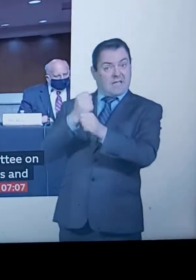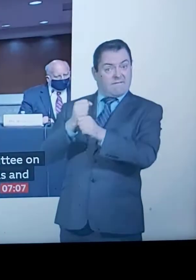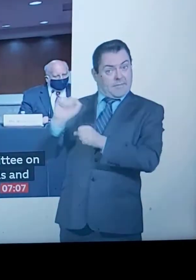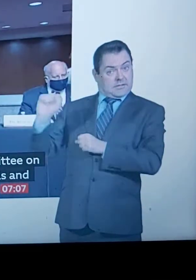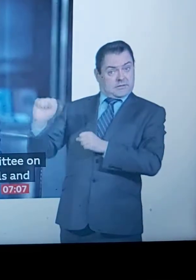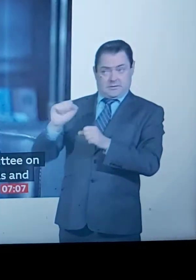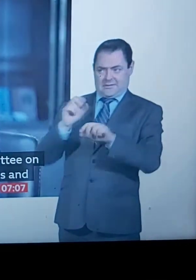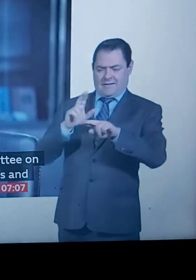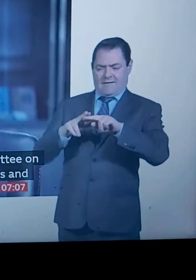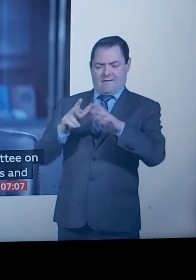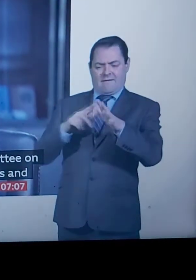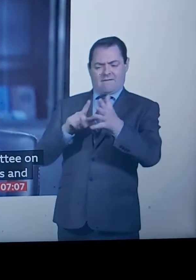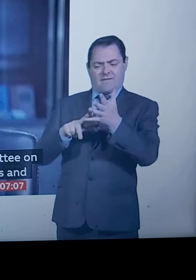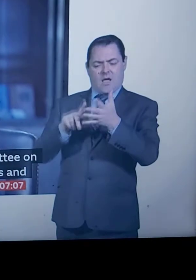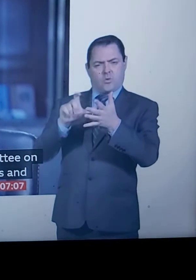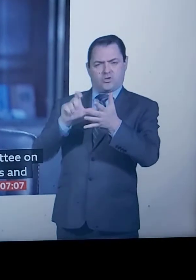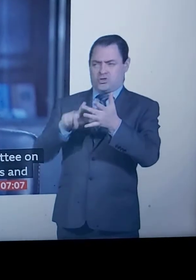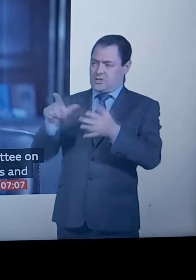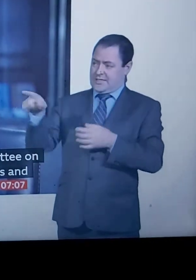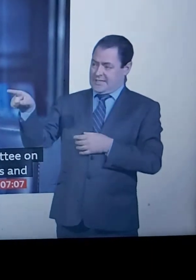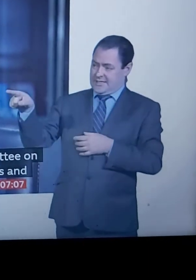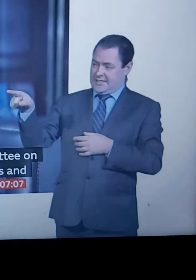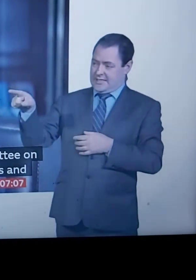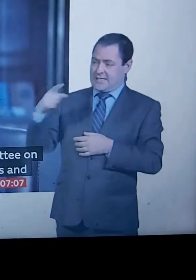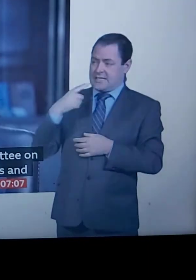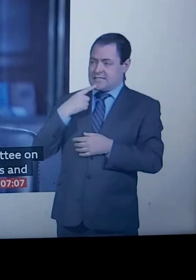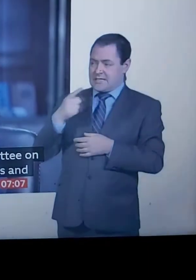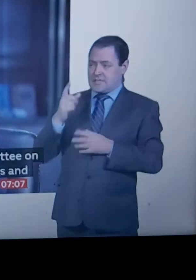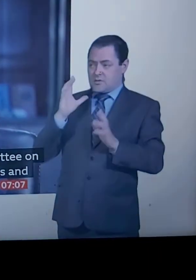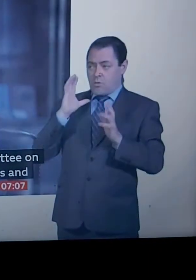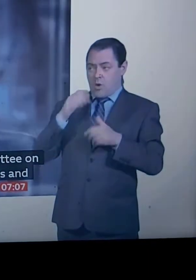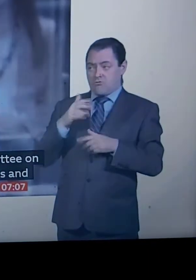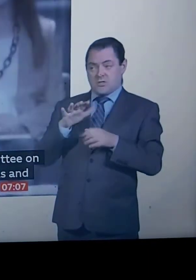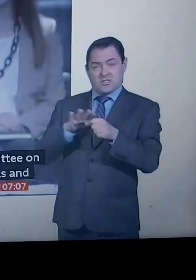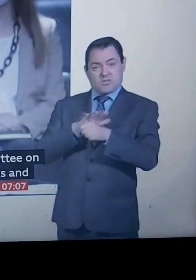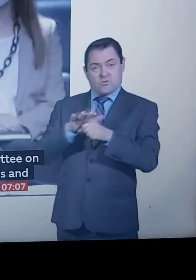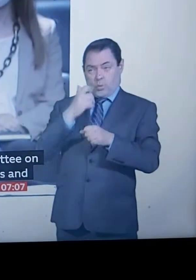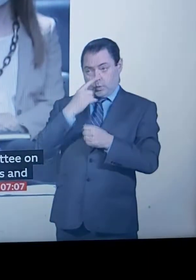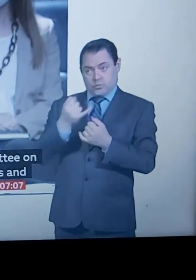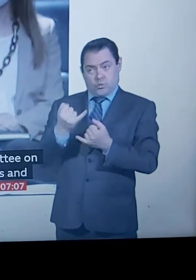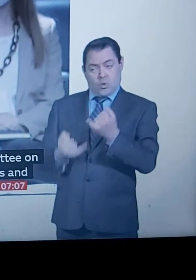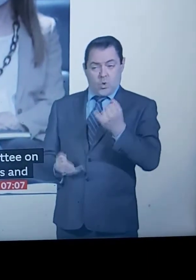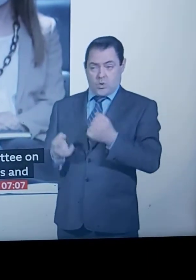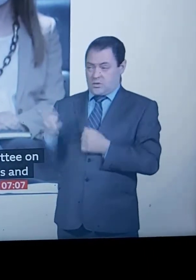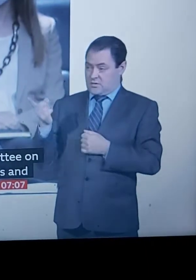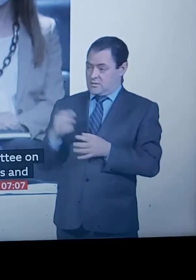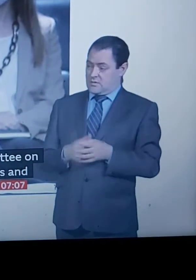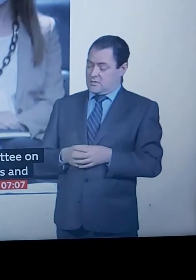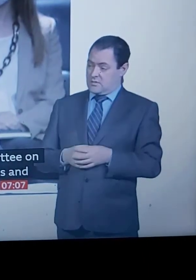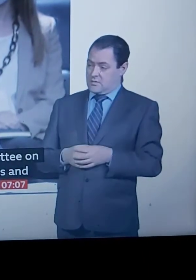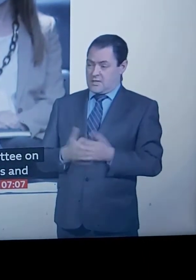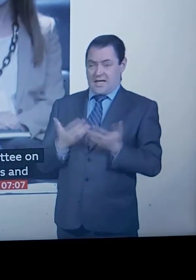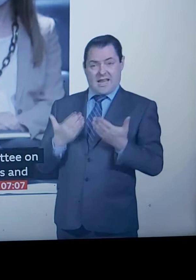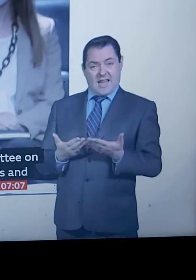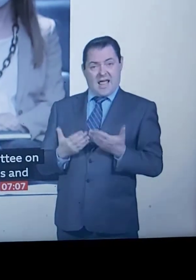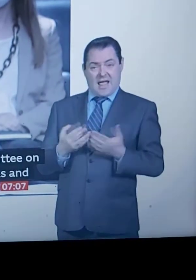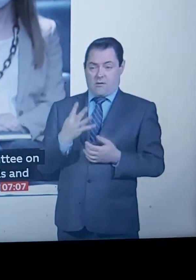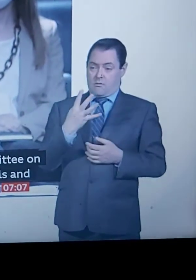Fauci, said he feared the situation could get a lot worse. We are now having 40 plus thousand new